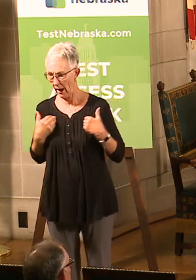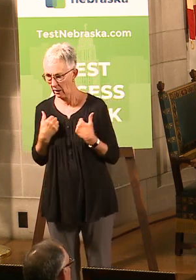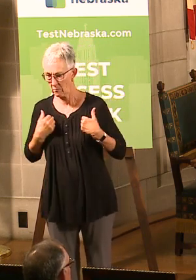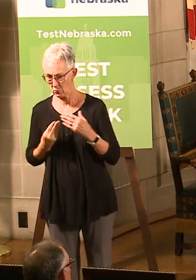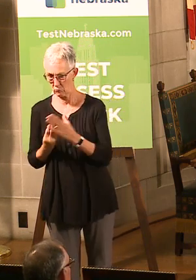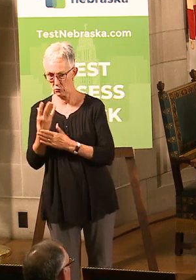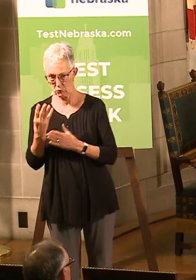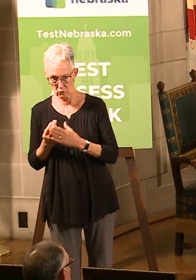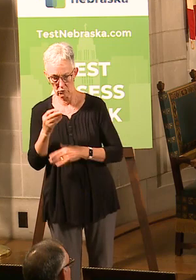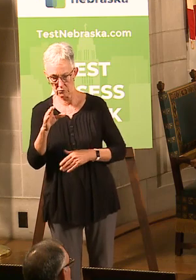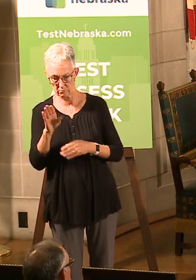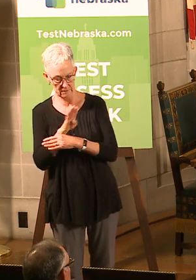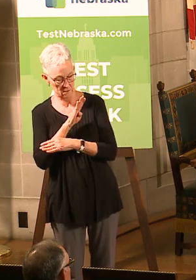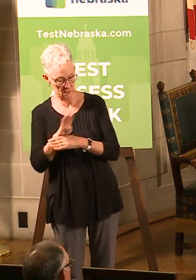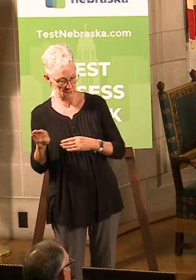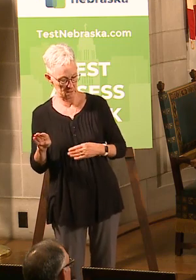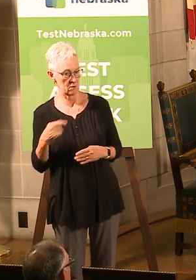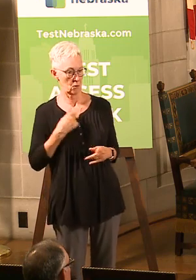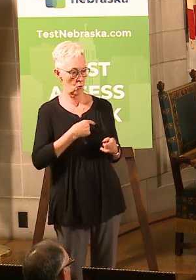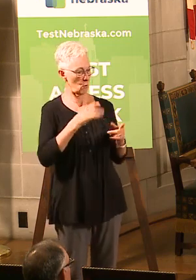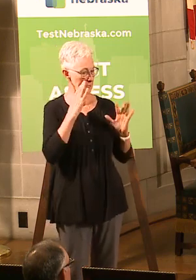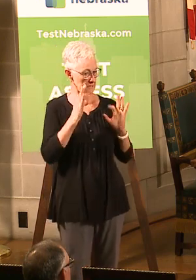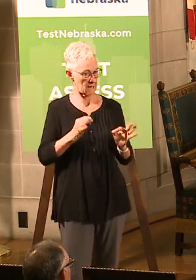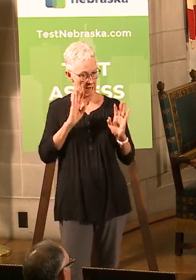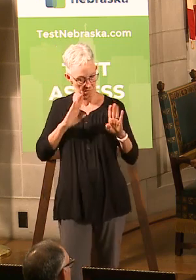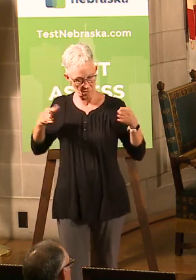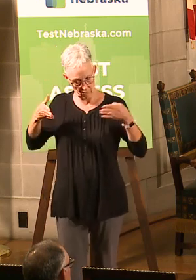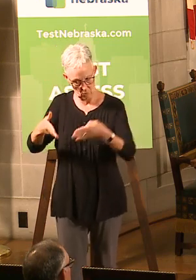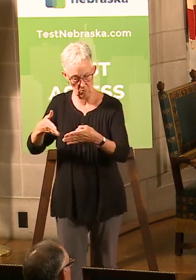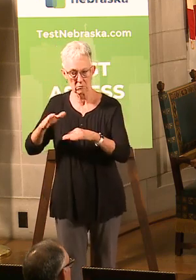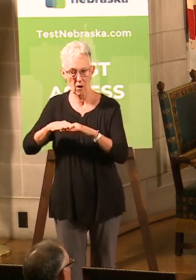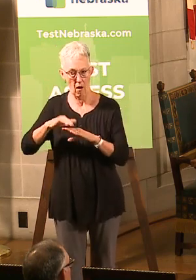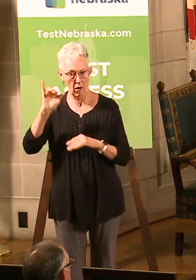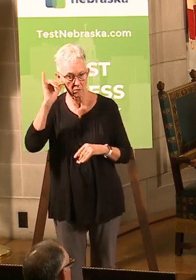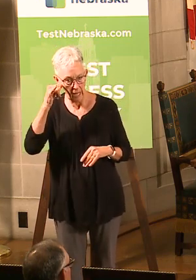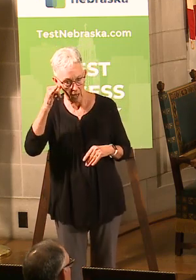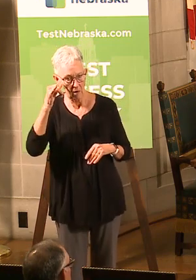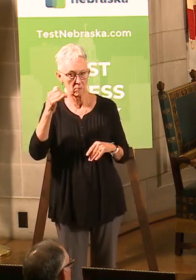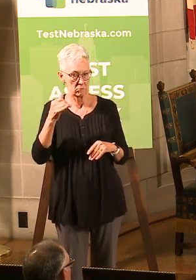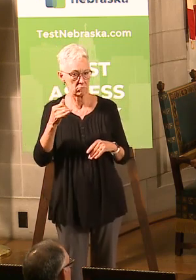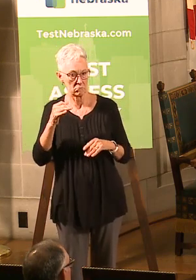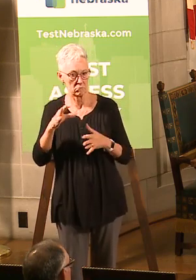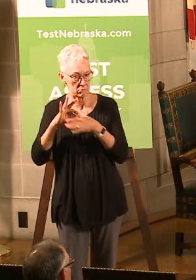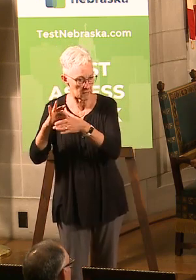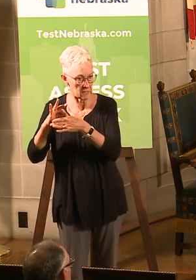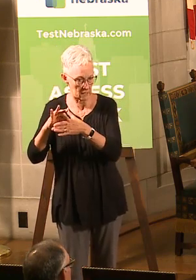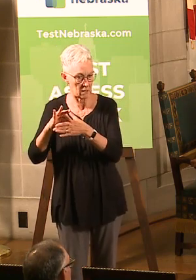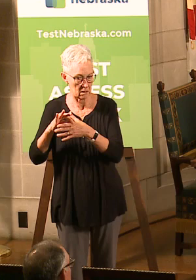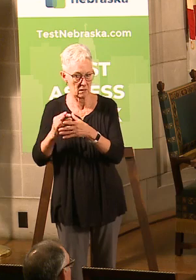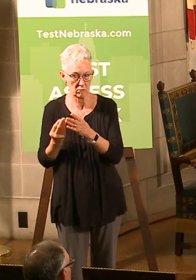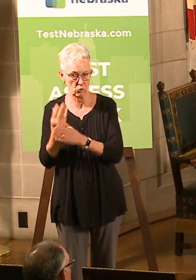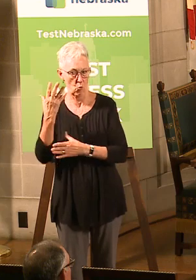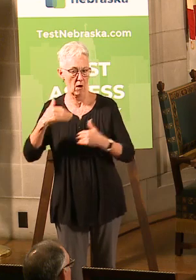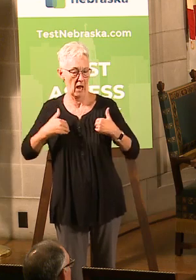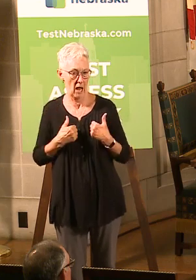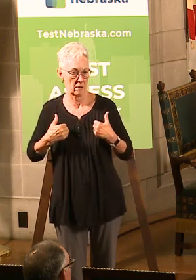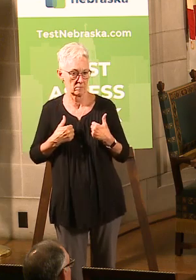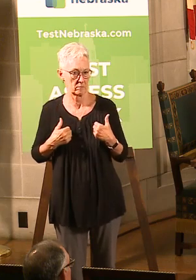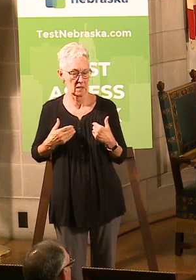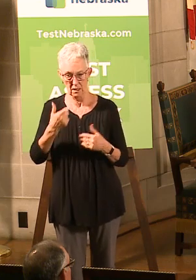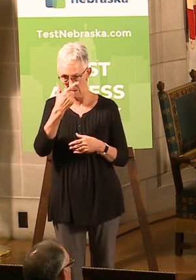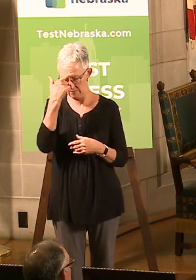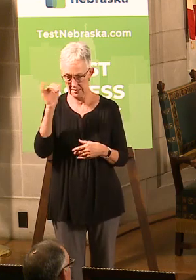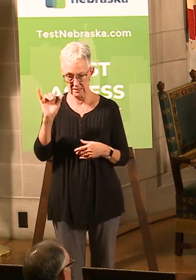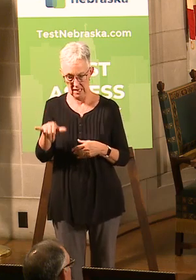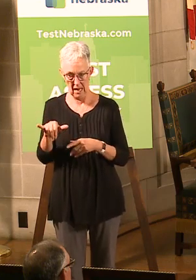on. But we decided to focus in on livestock, and we decided to do that because livestock is the customer for the grains.